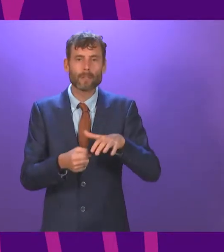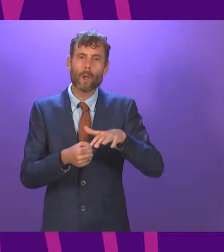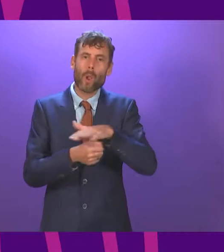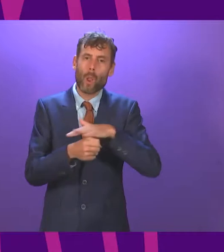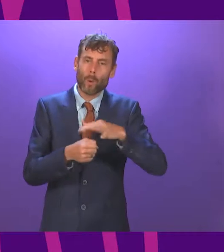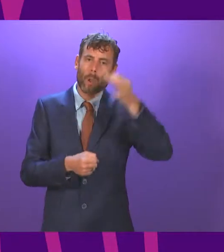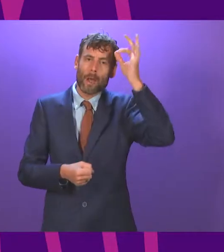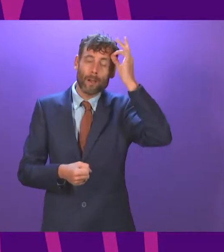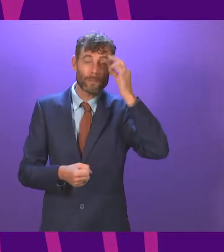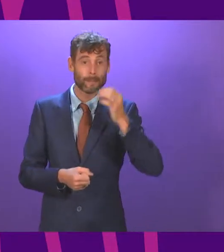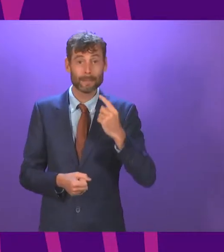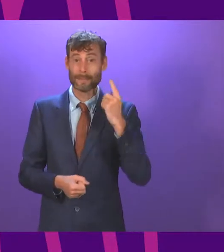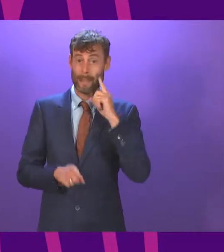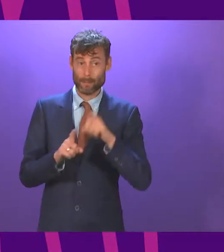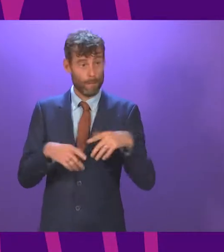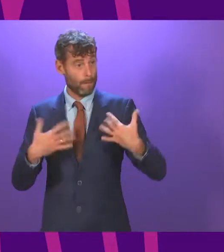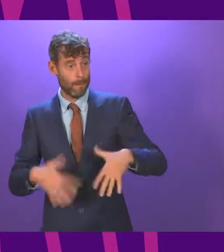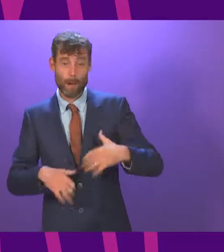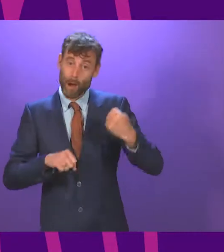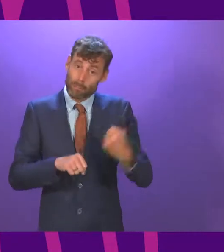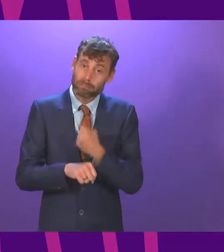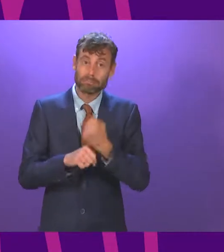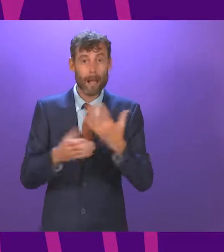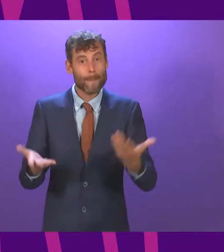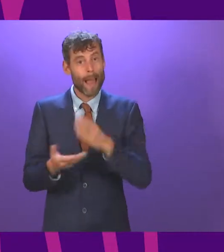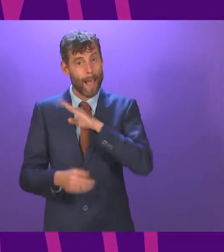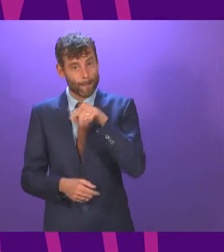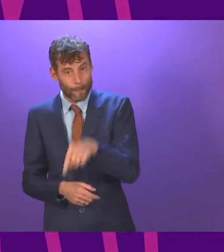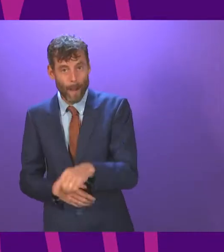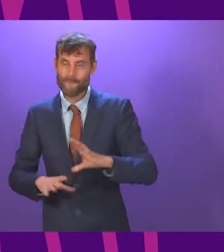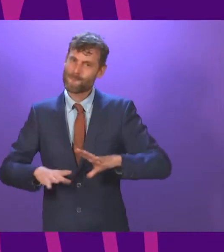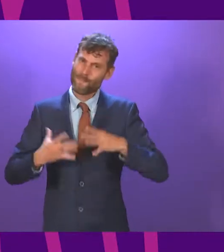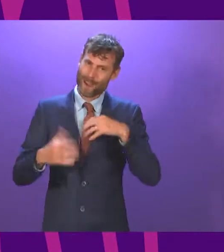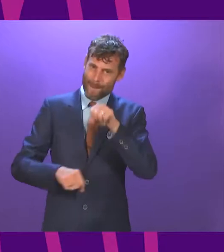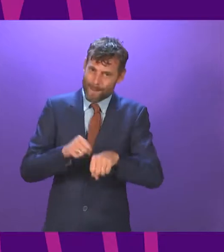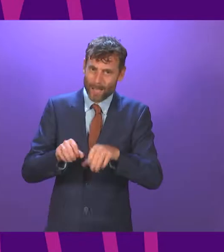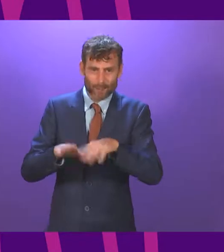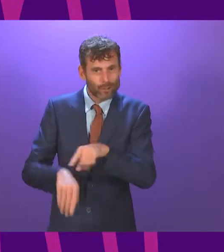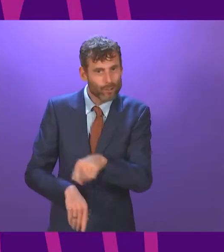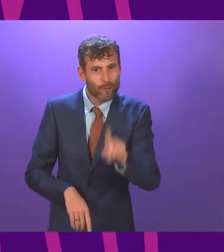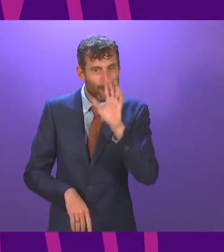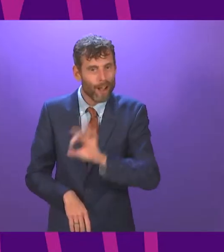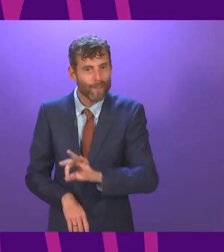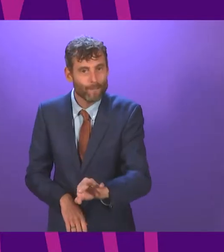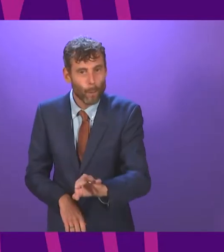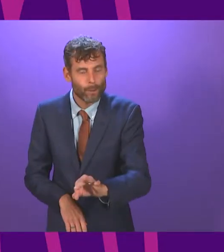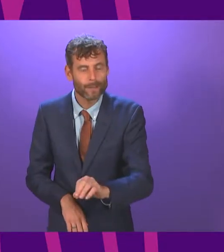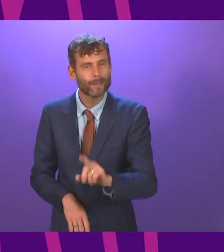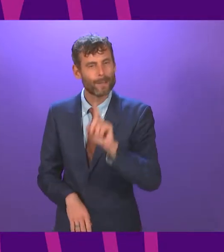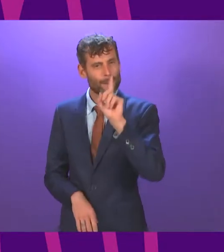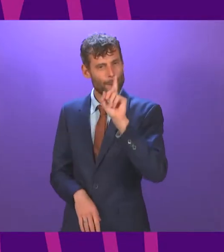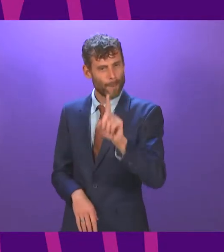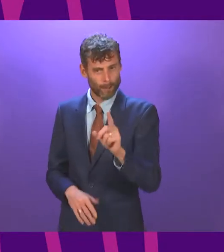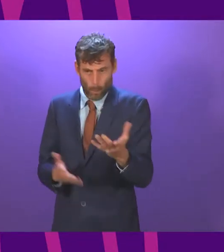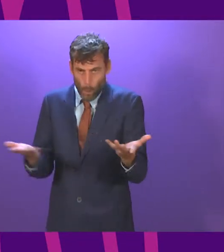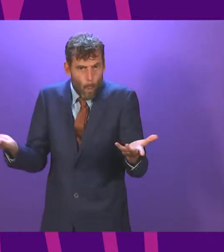-catching policies like the refurbishment of every play park in Scotland, free bikes for children who can't afford them. But what is the reality of the delivery